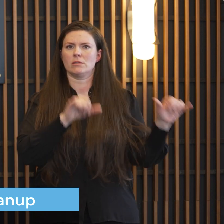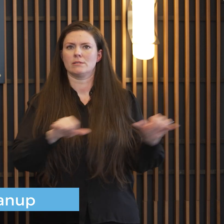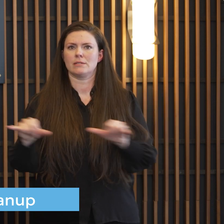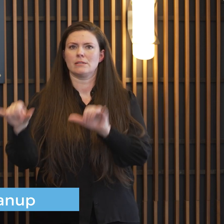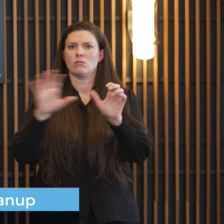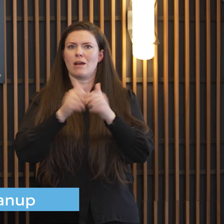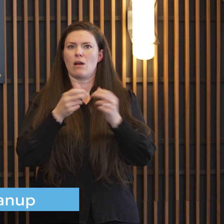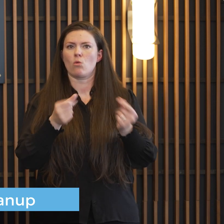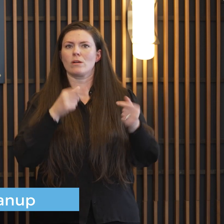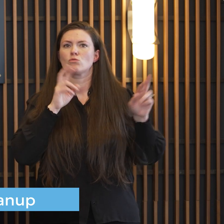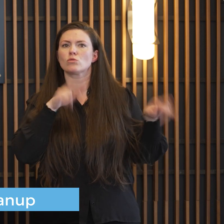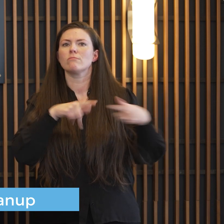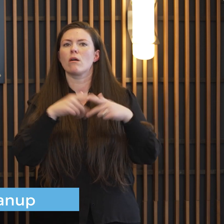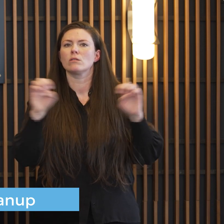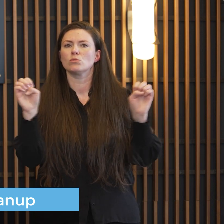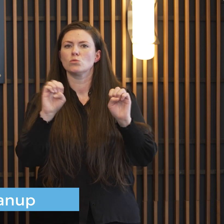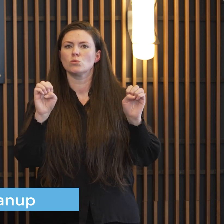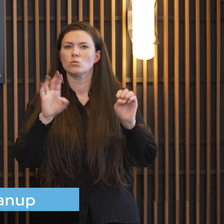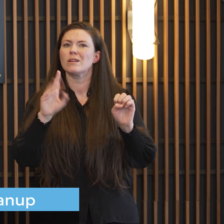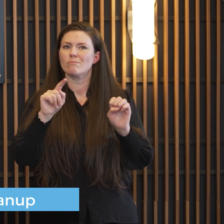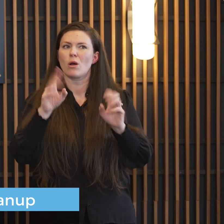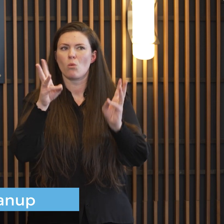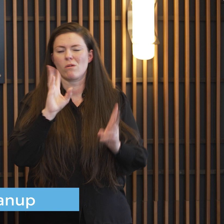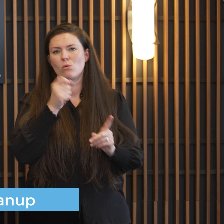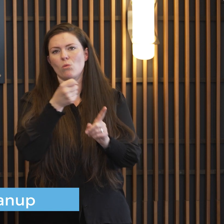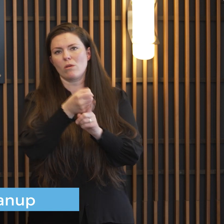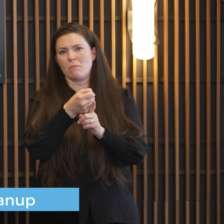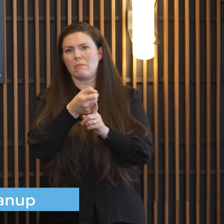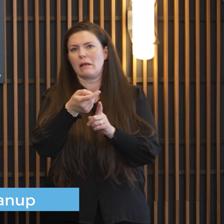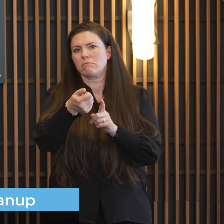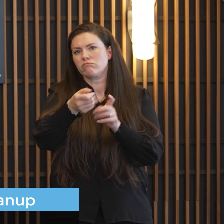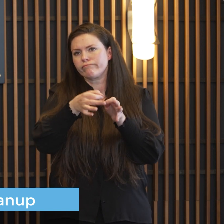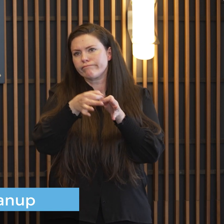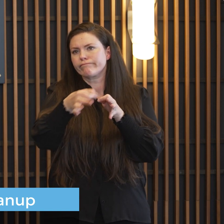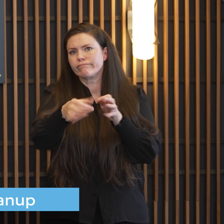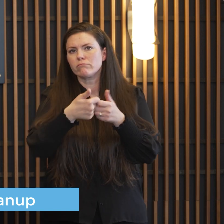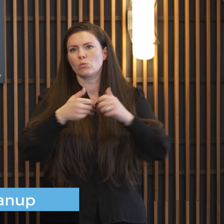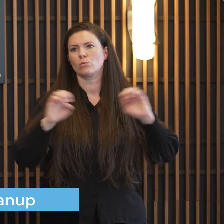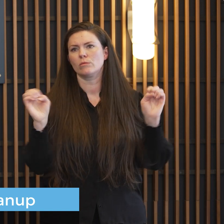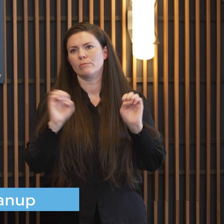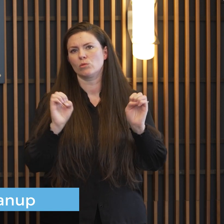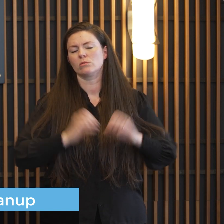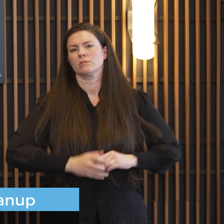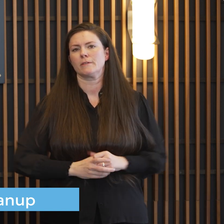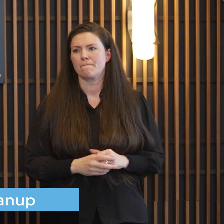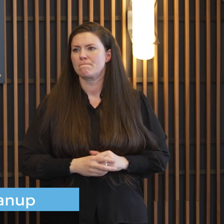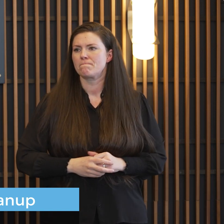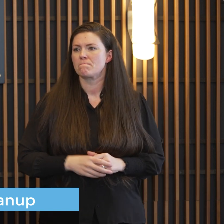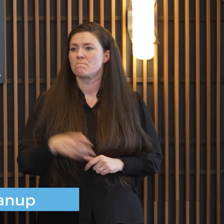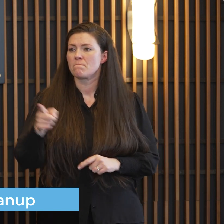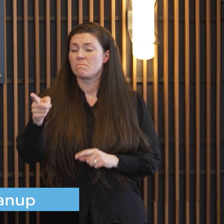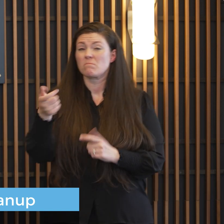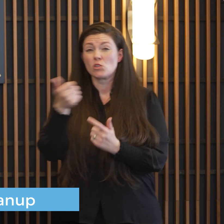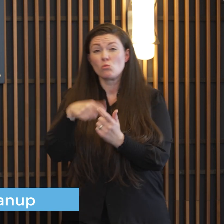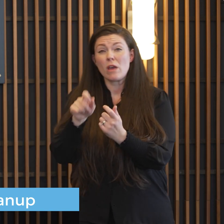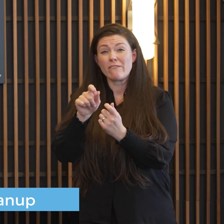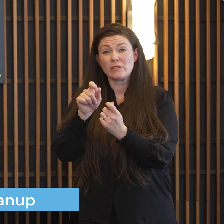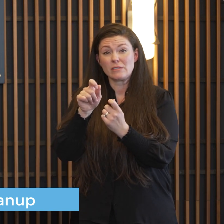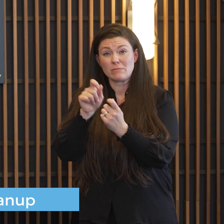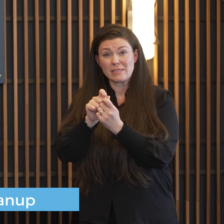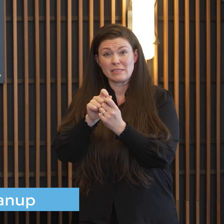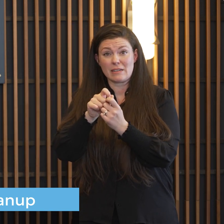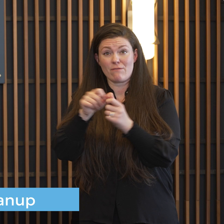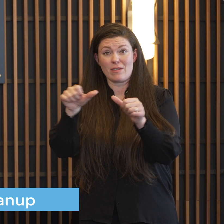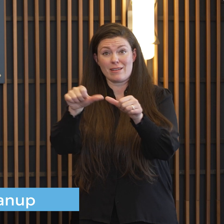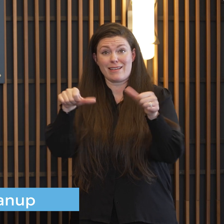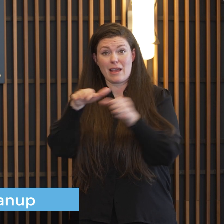it's going to be affected and you know you just do the best you can uh with with the situation any particular trouble spots in the city that